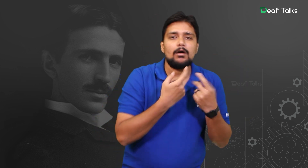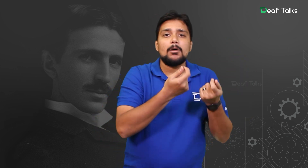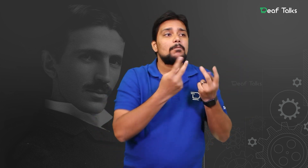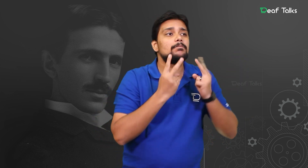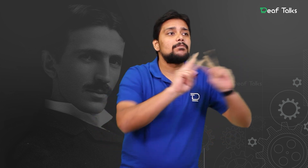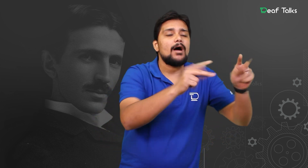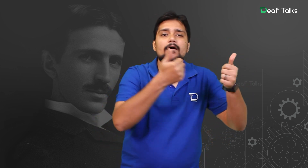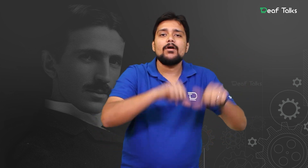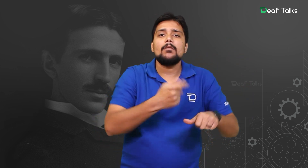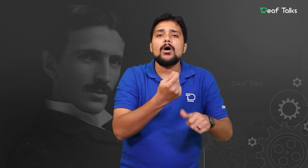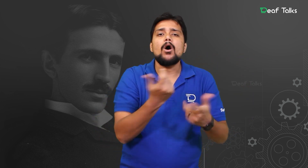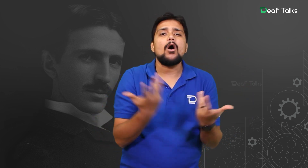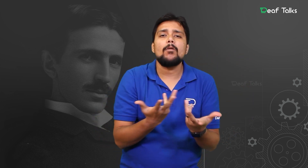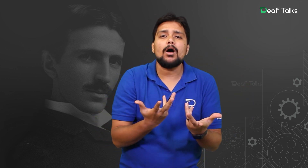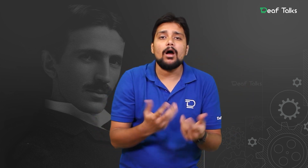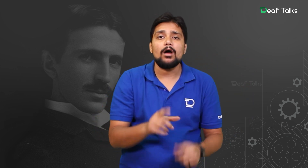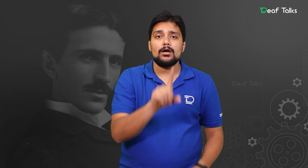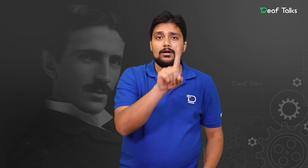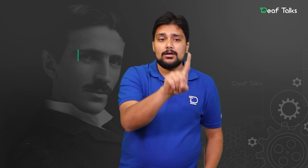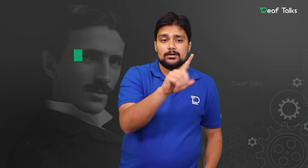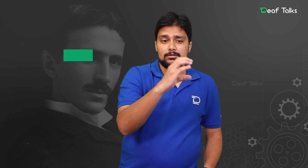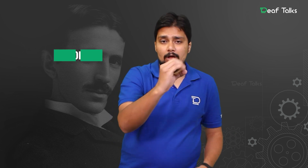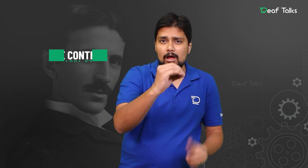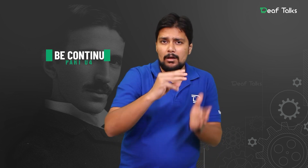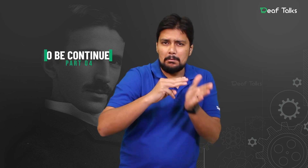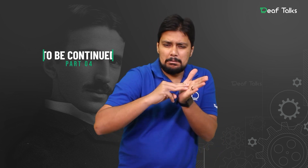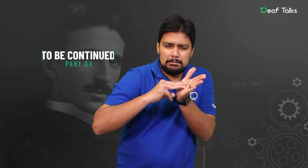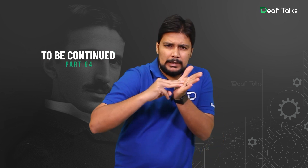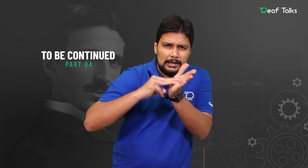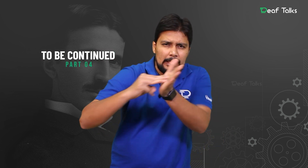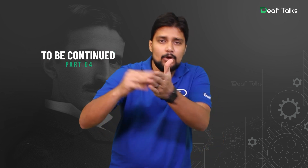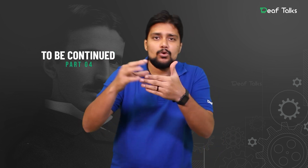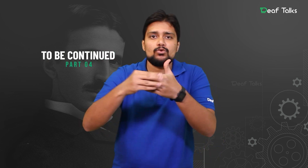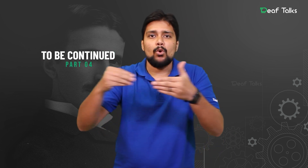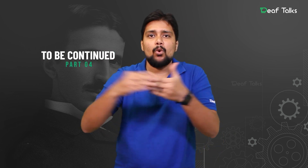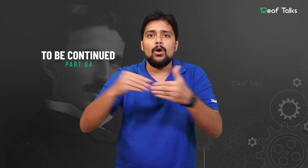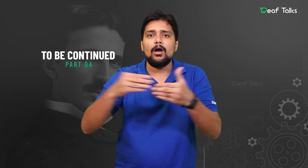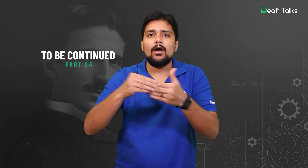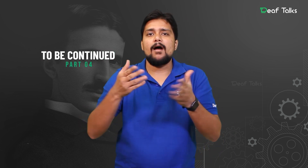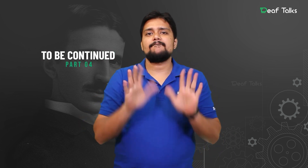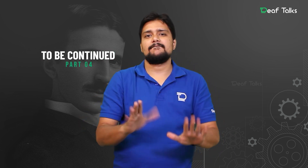To be continued in our next episode. Stay tuned! tuned.